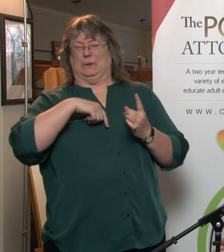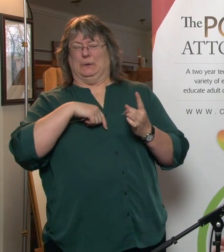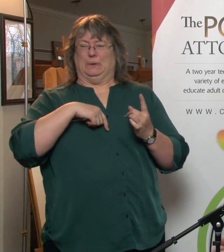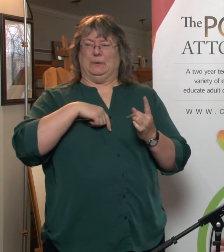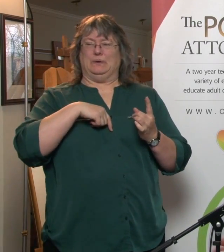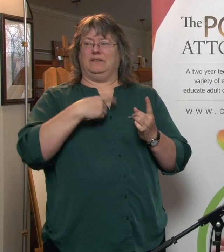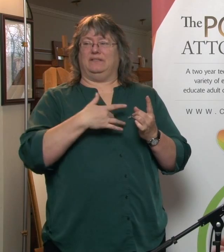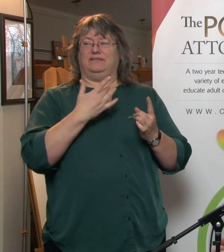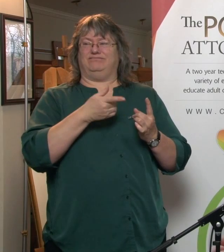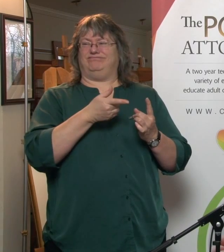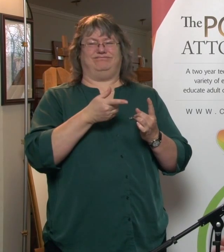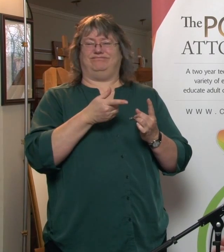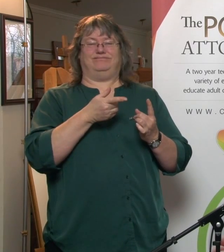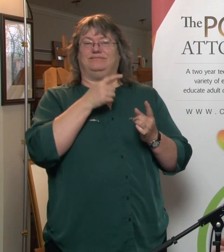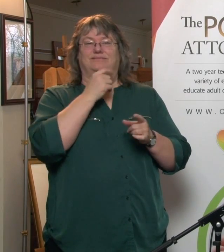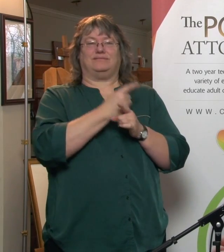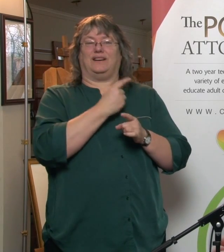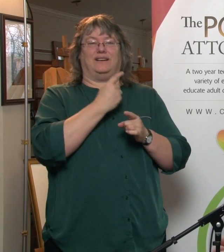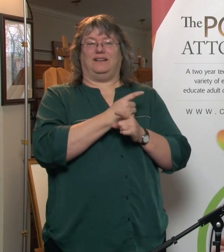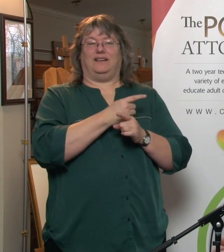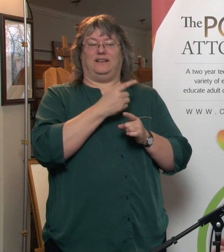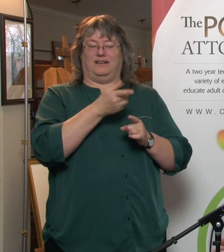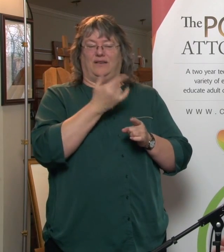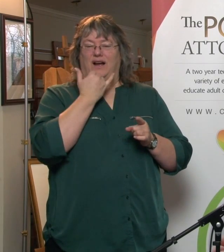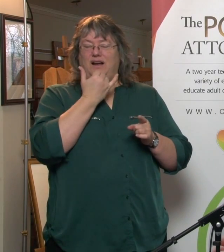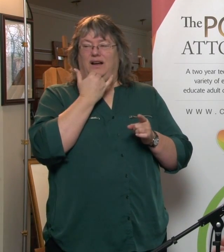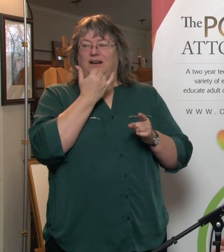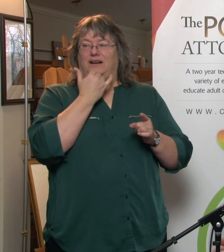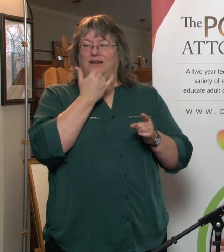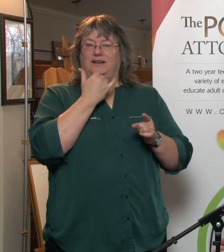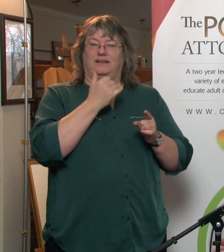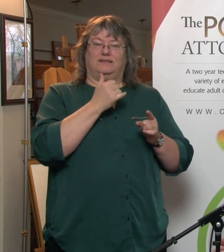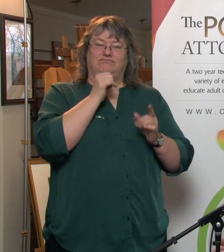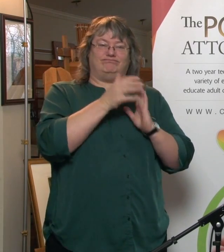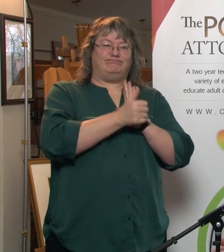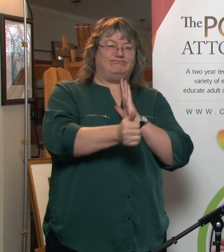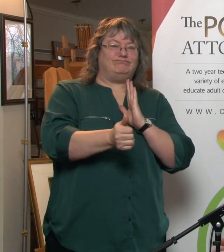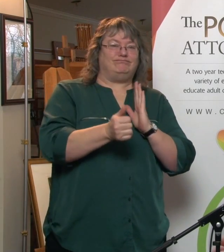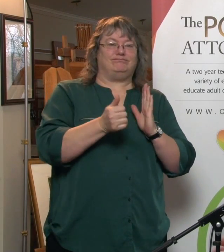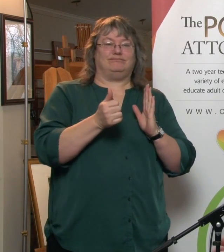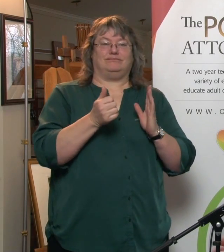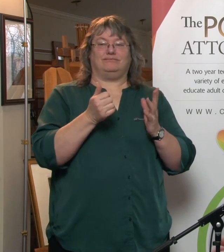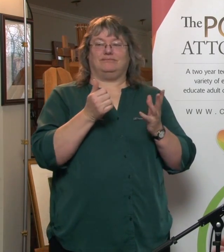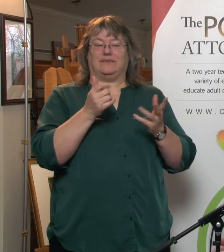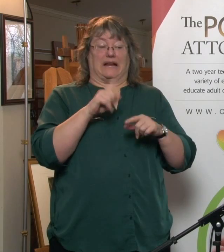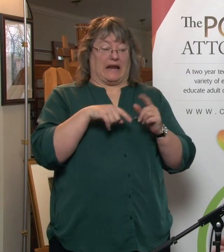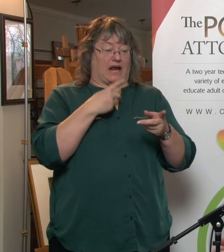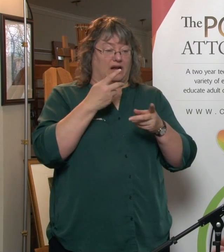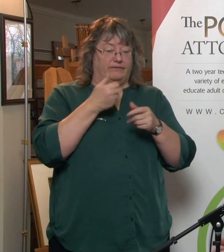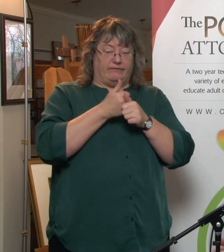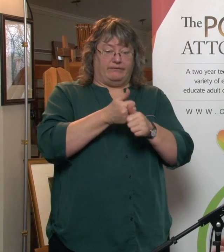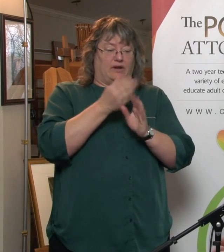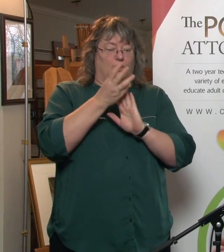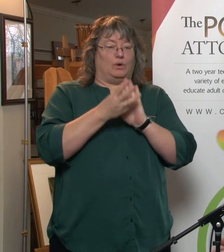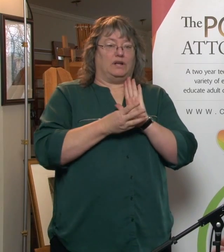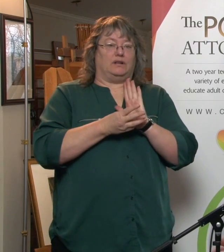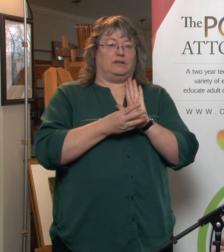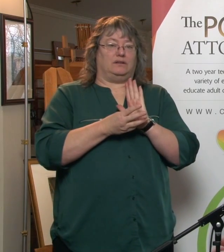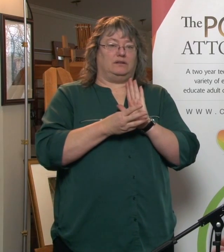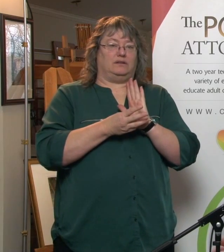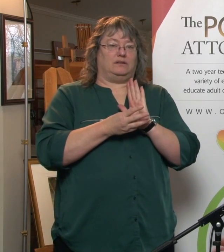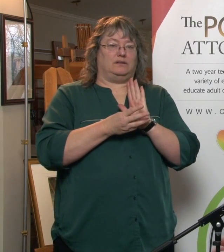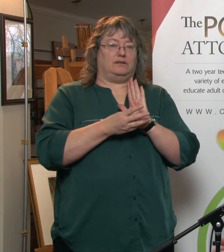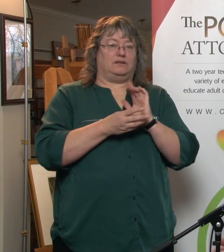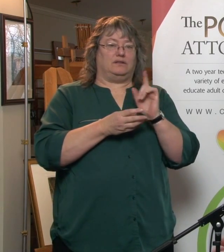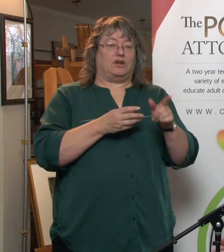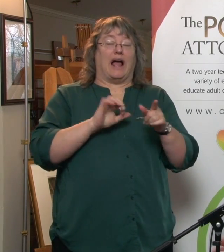doing and thinks that they're wrong, incompetent, not able to take care of them well? Now, how does that